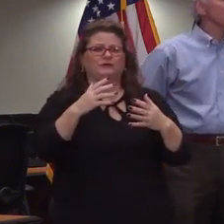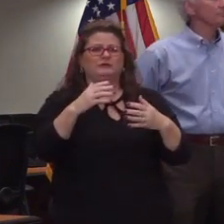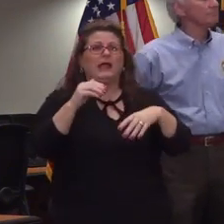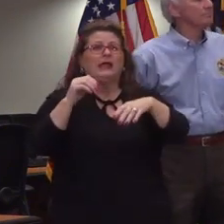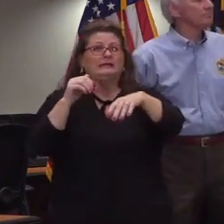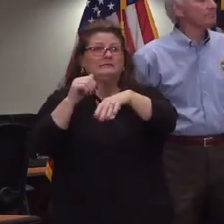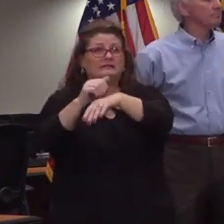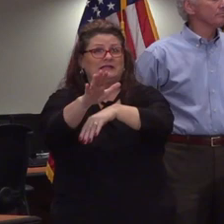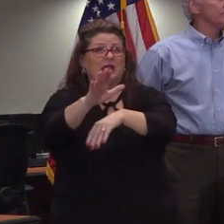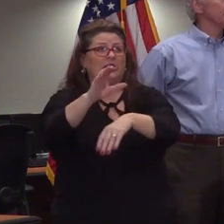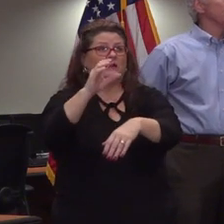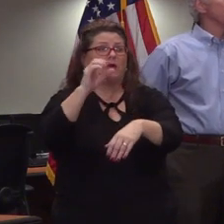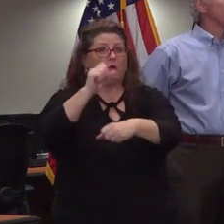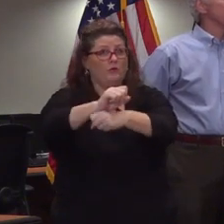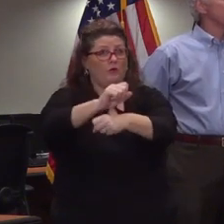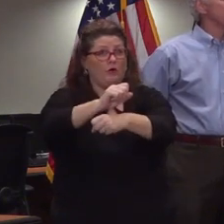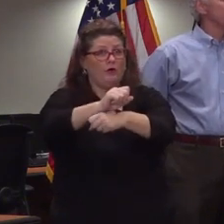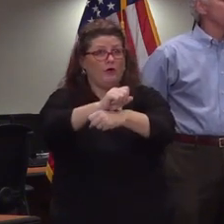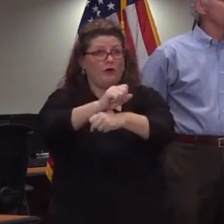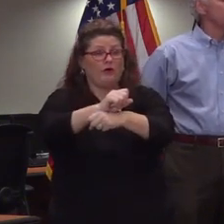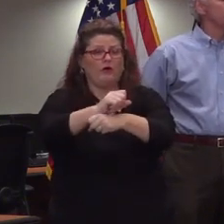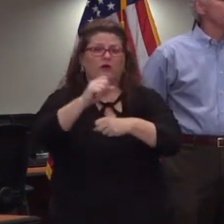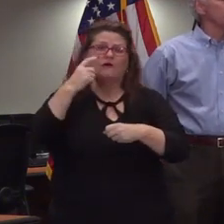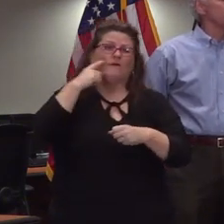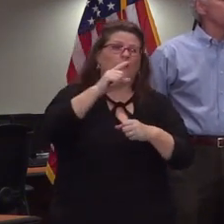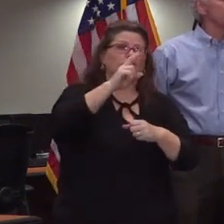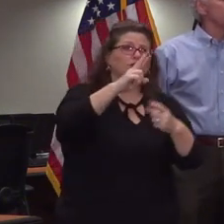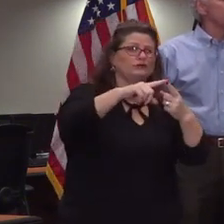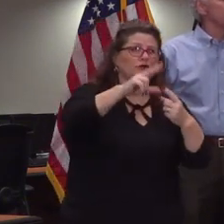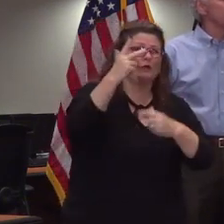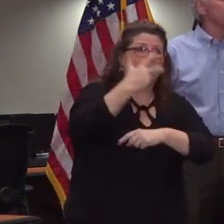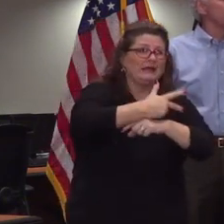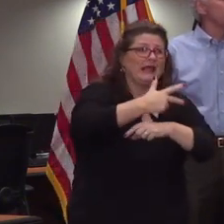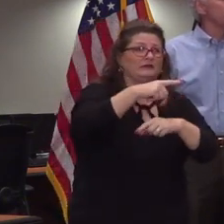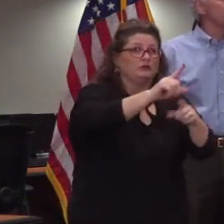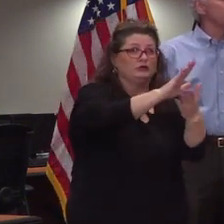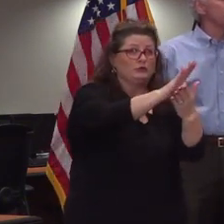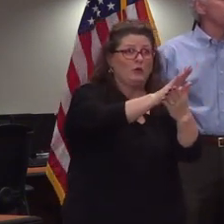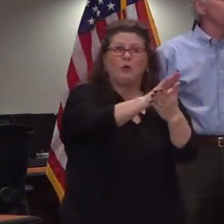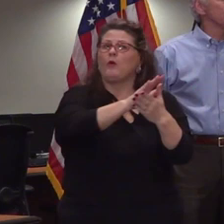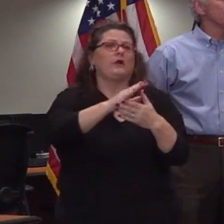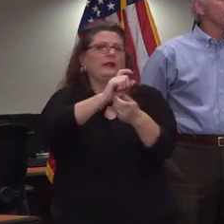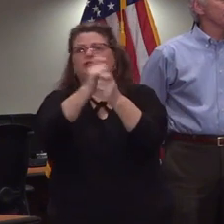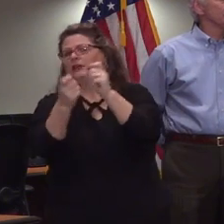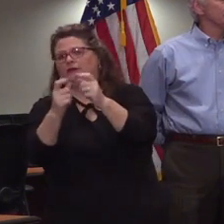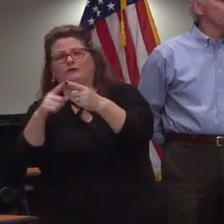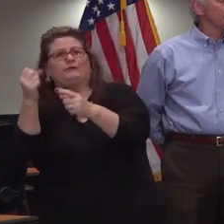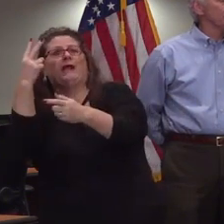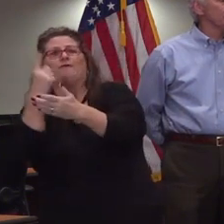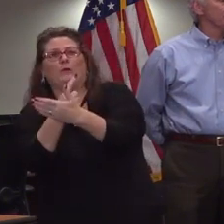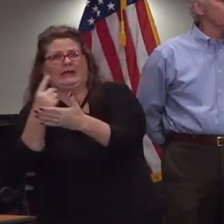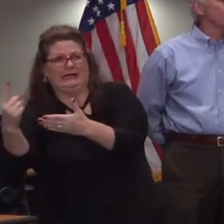or three days is different from sending home work for 12 weeks and we realized honestly that we were sending too much and we needed to